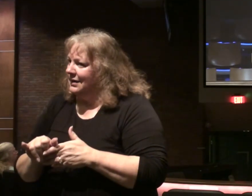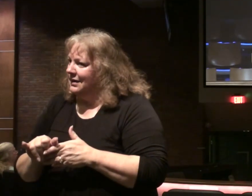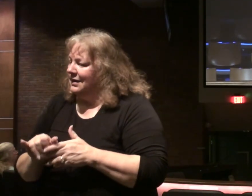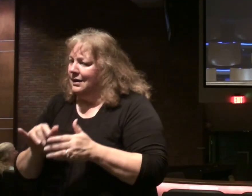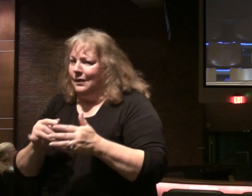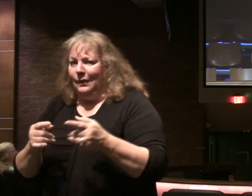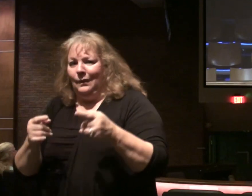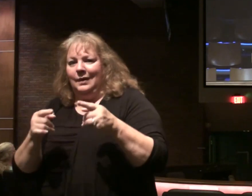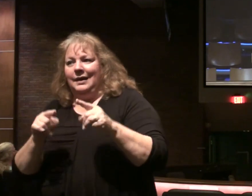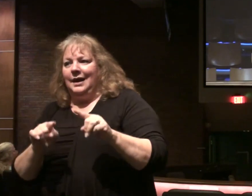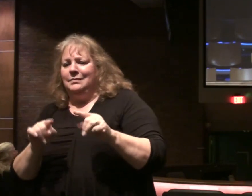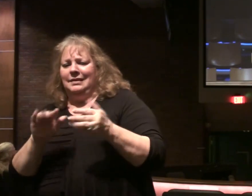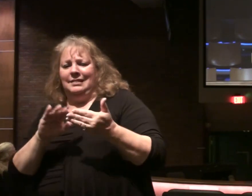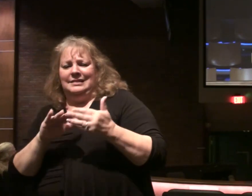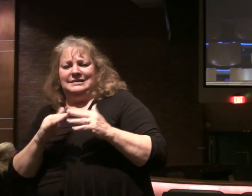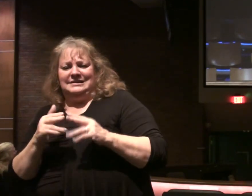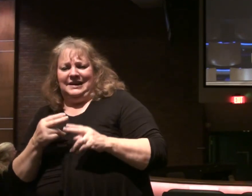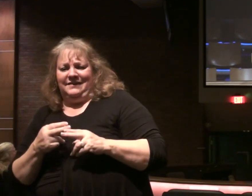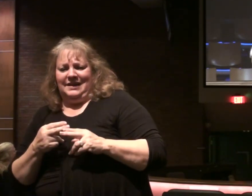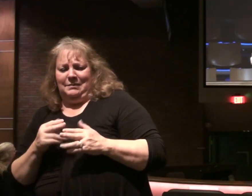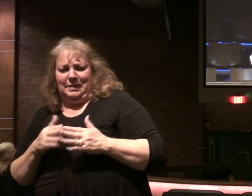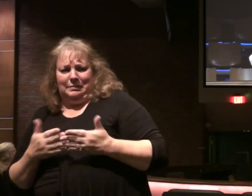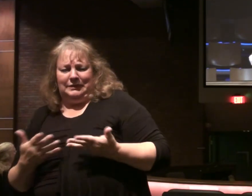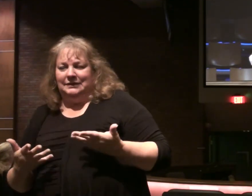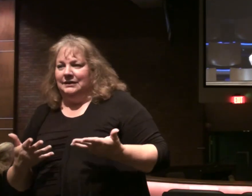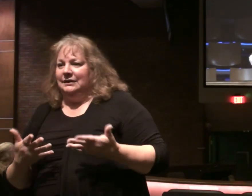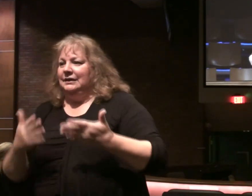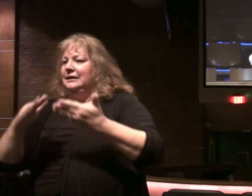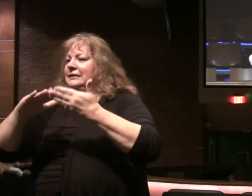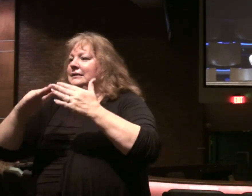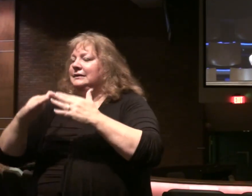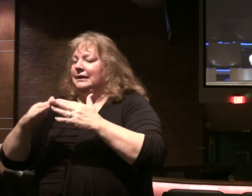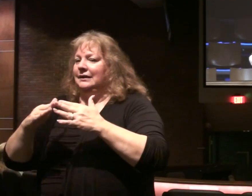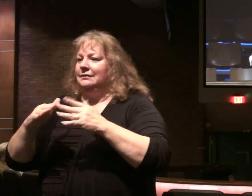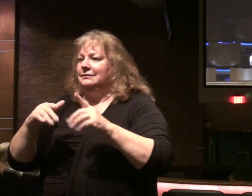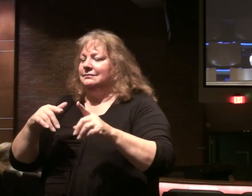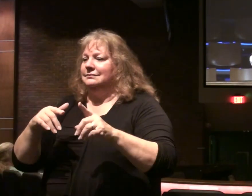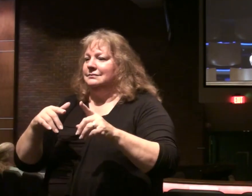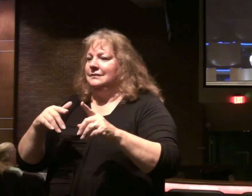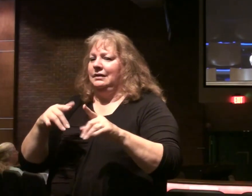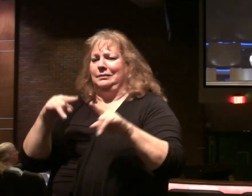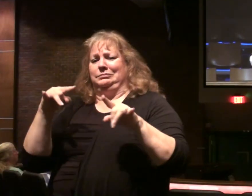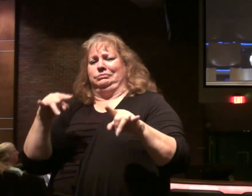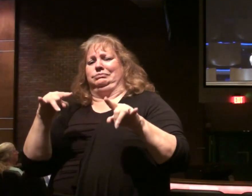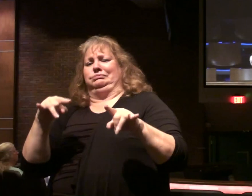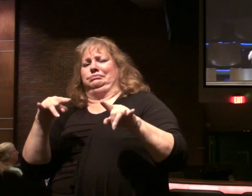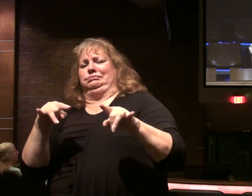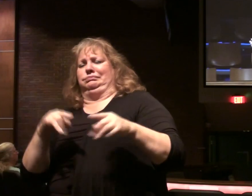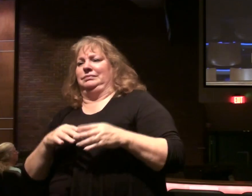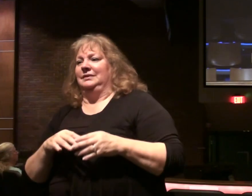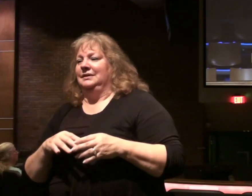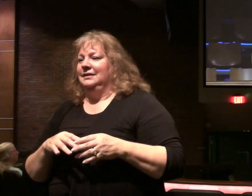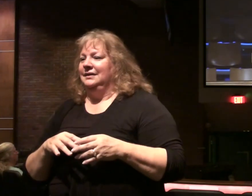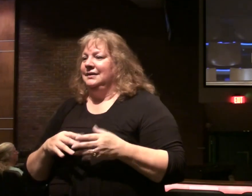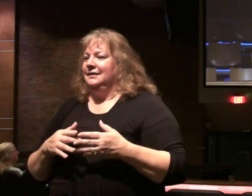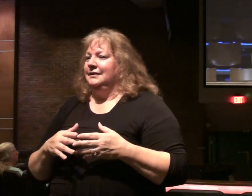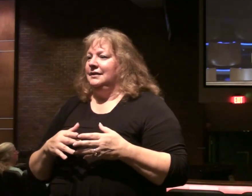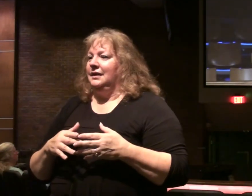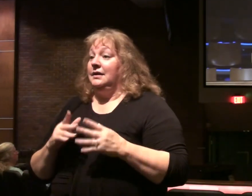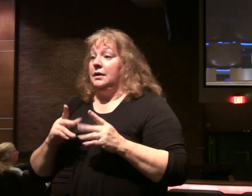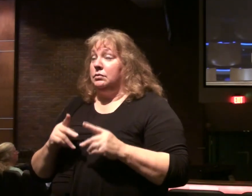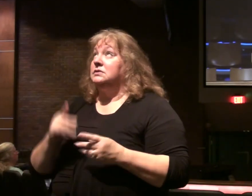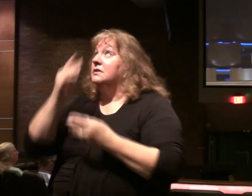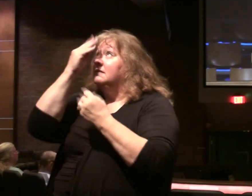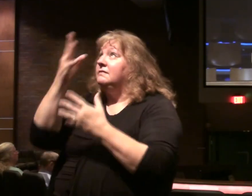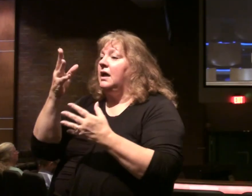to. The city. Whatever the name of the city is. The townsmen insult him. And ridicule him. Same thing. Someone follows